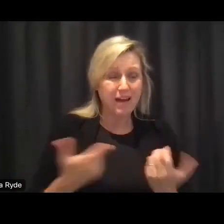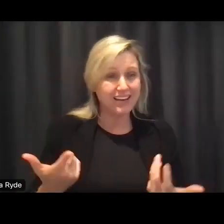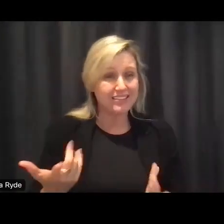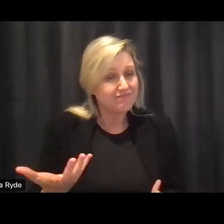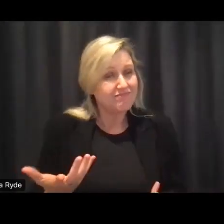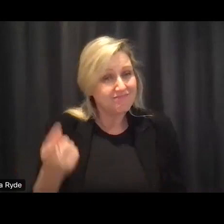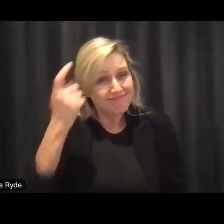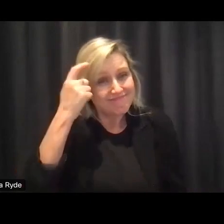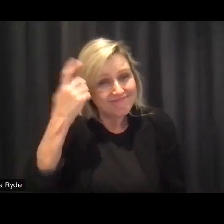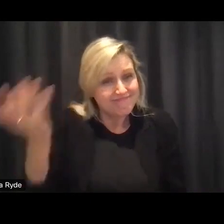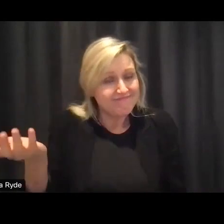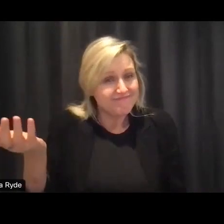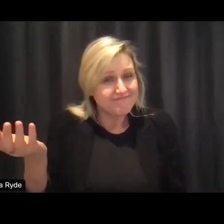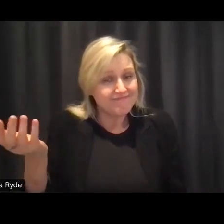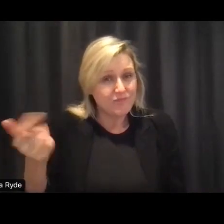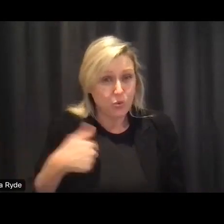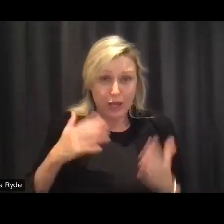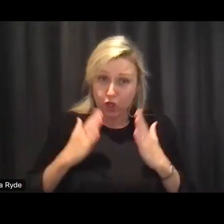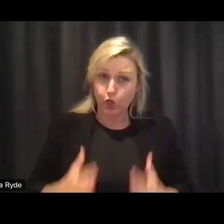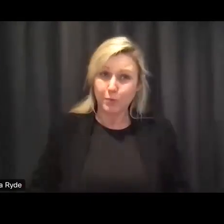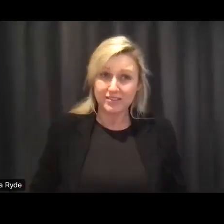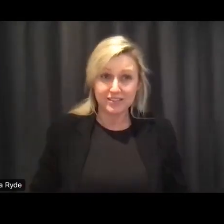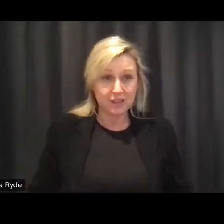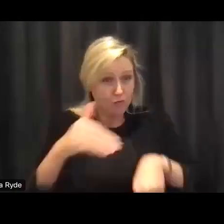and then saying okay well let's fix that